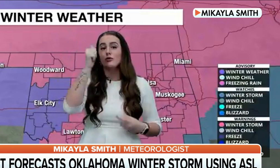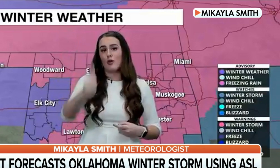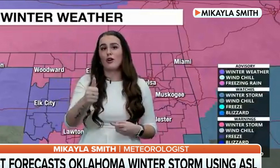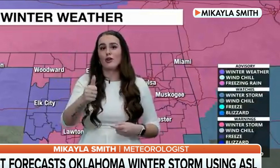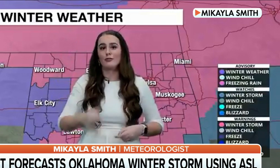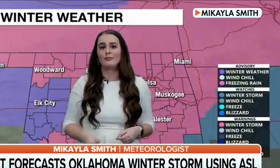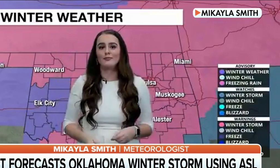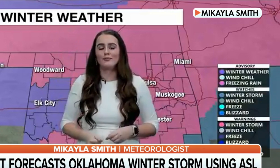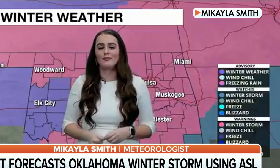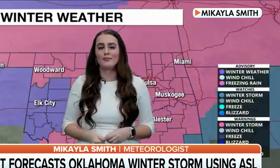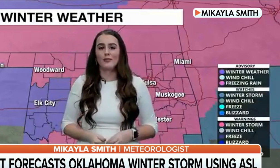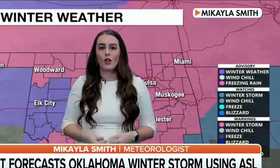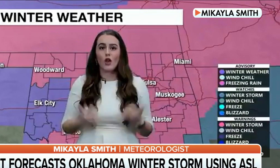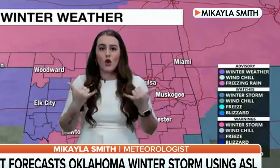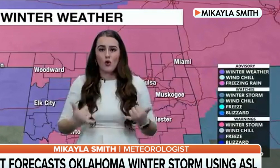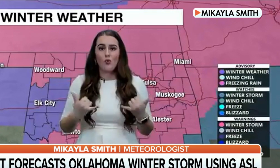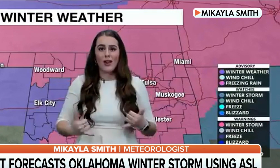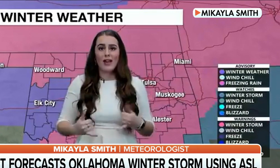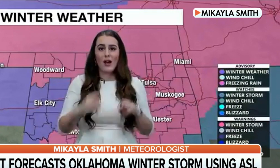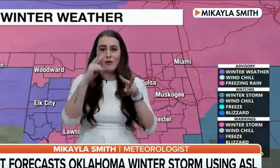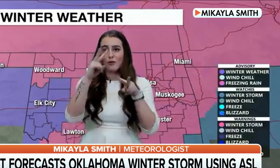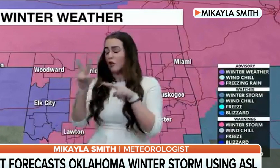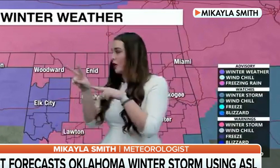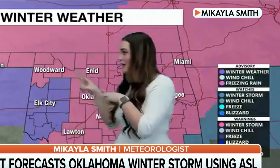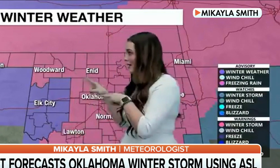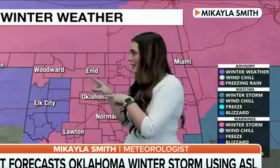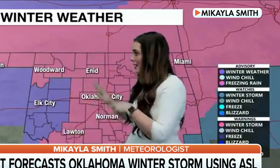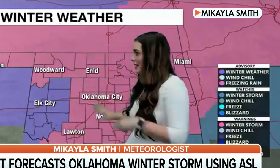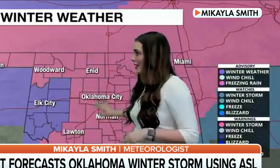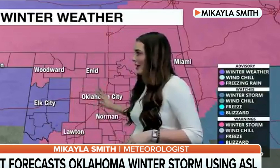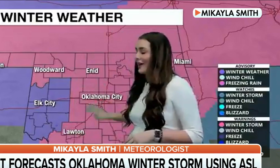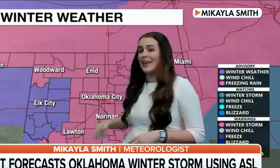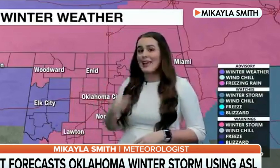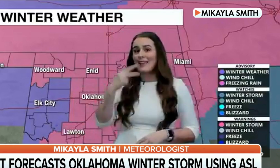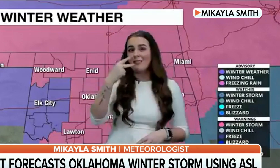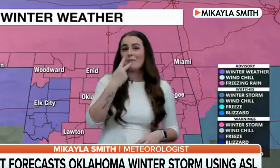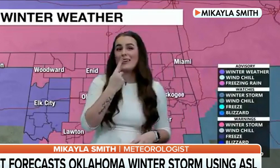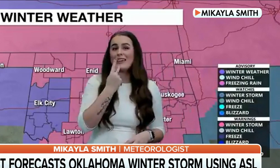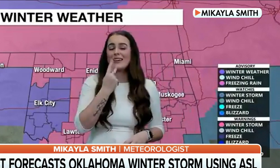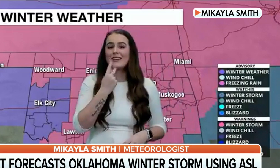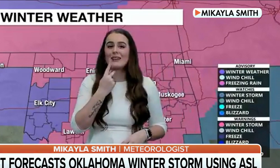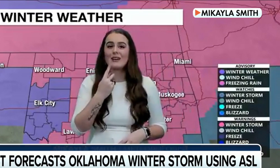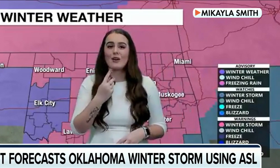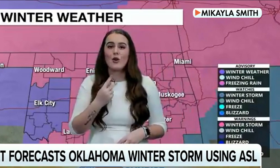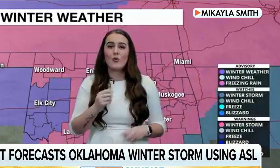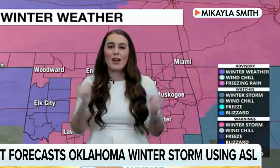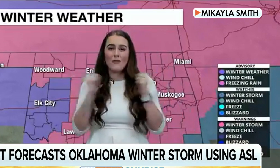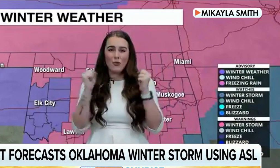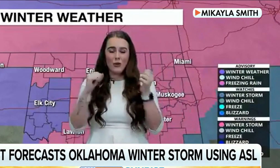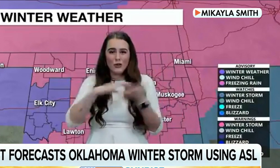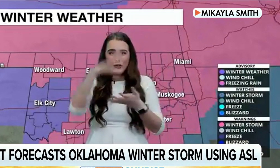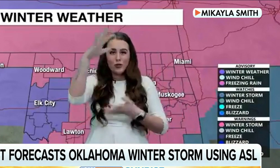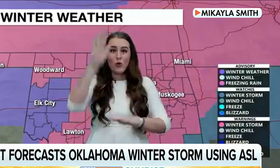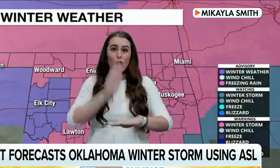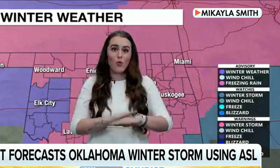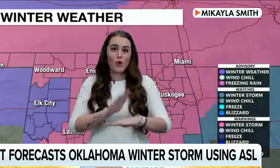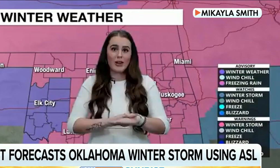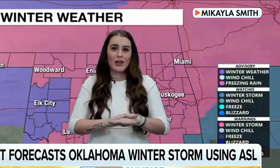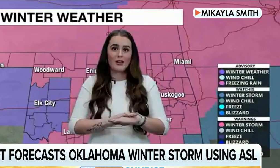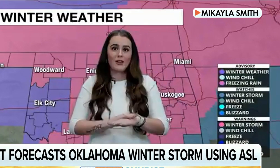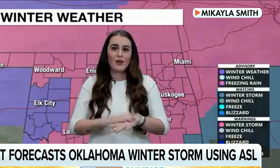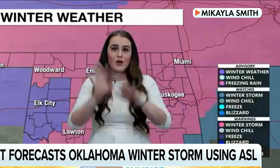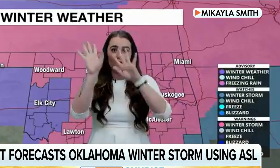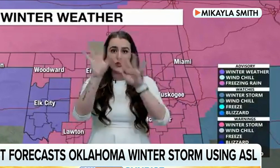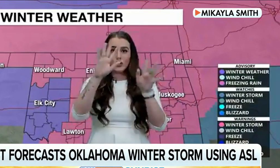arrives tomorrow. Meteorologist in Oklahoma makes forecasting more accessible. Michaela Smith launched the